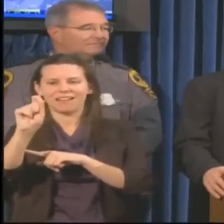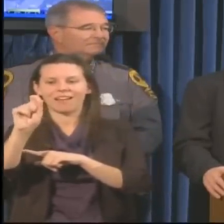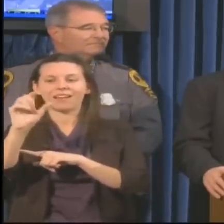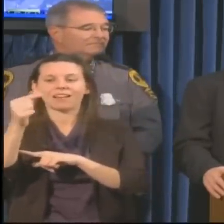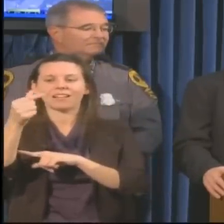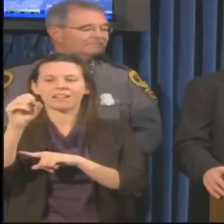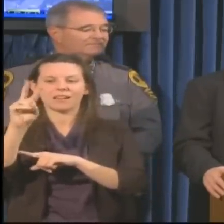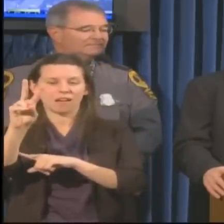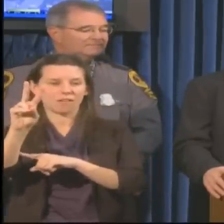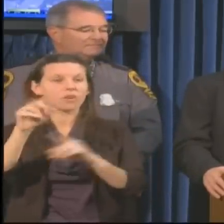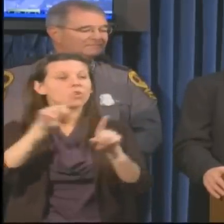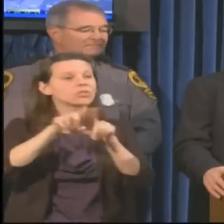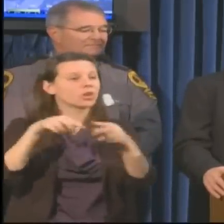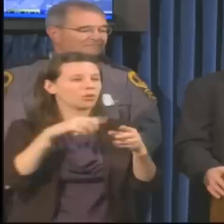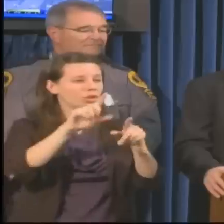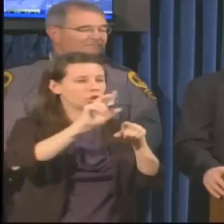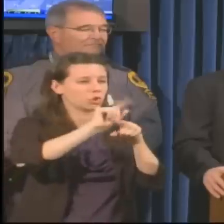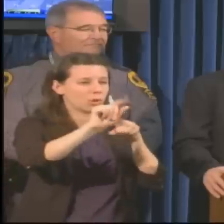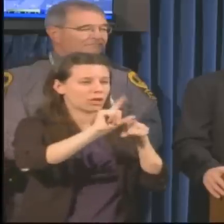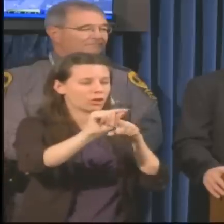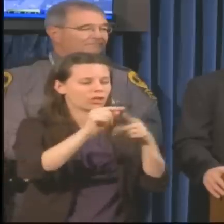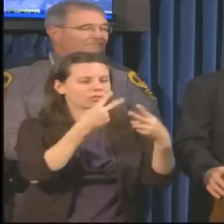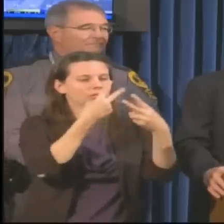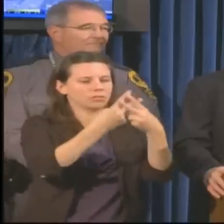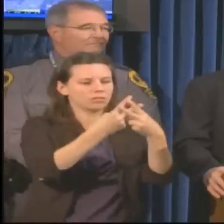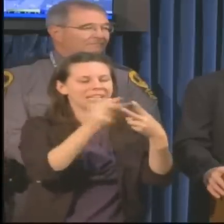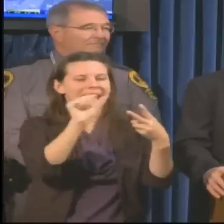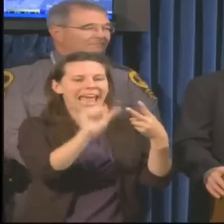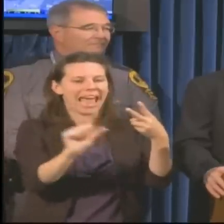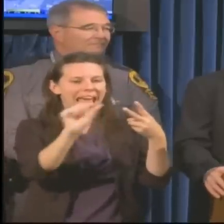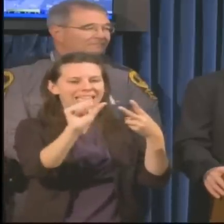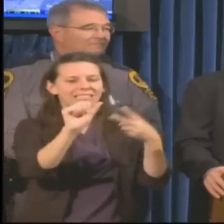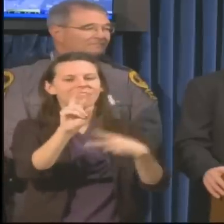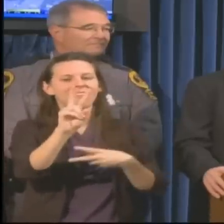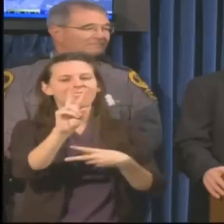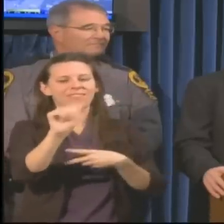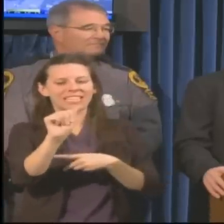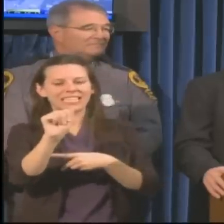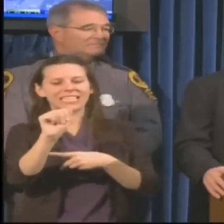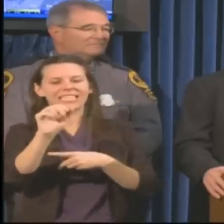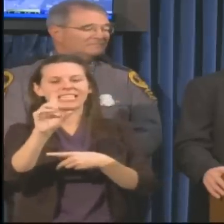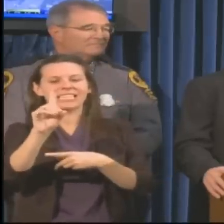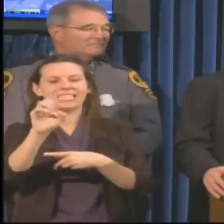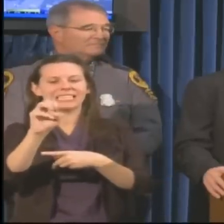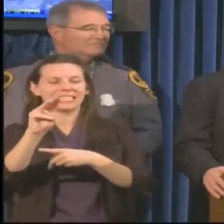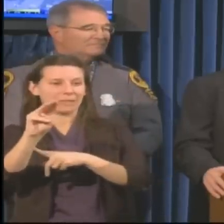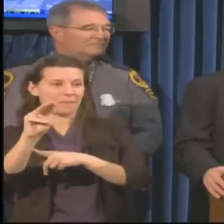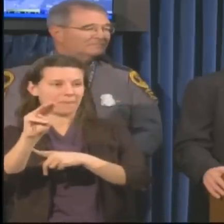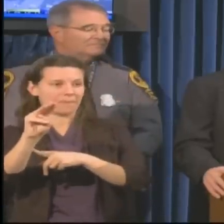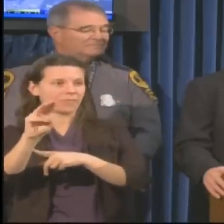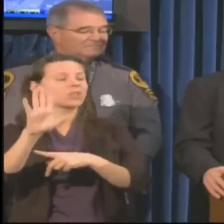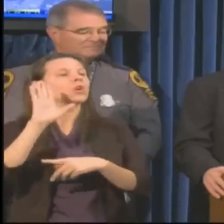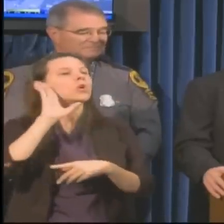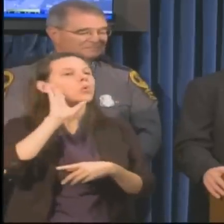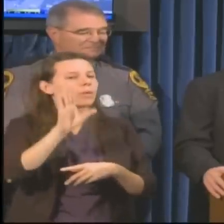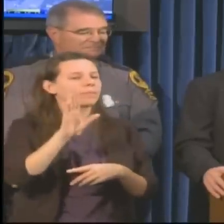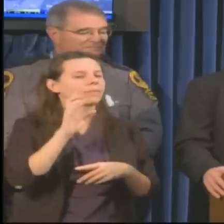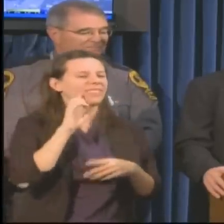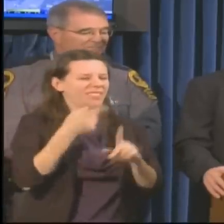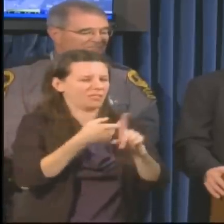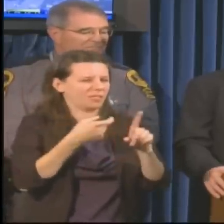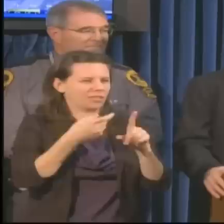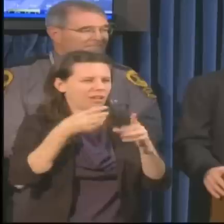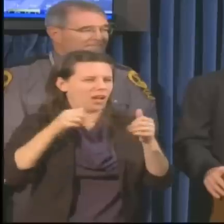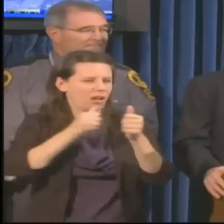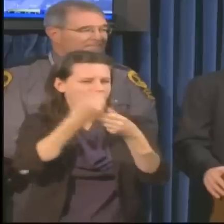feed of at VDEM, at V-D-E-M, will give regular updates from the Virginia Department of Emergency Management.